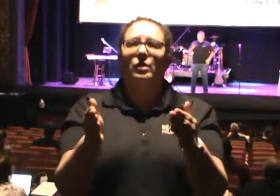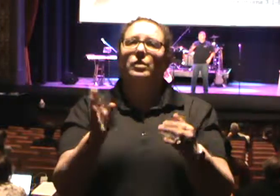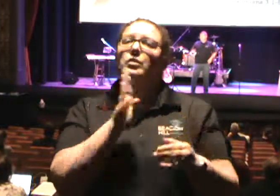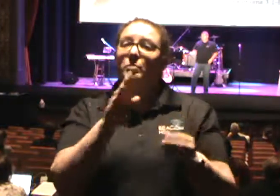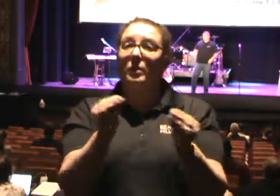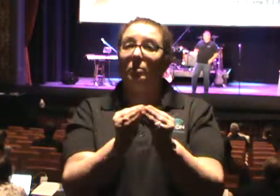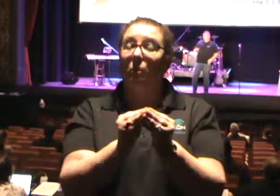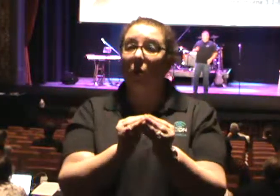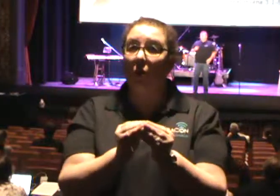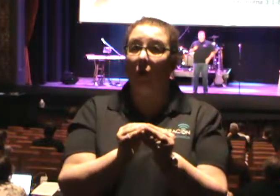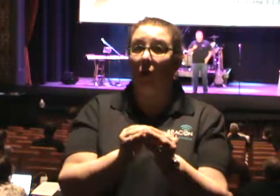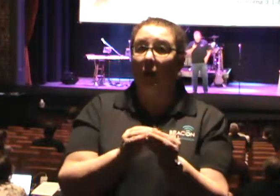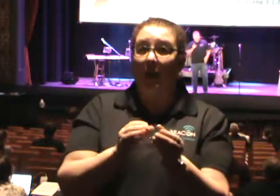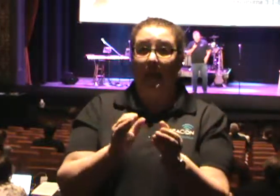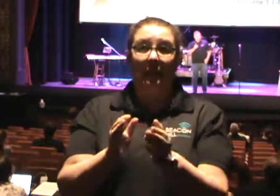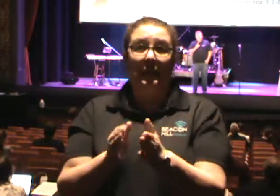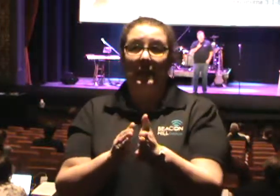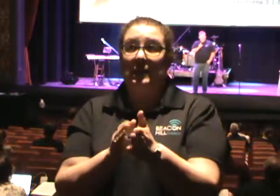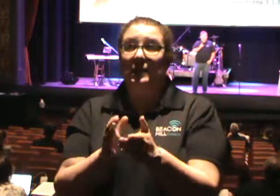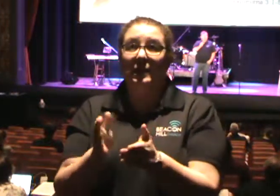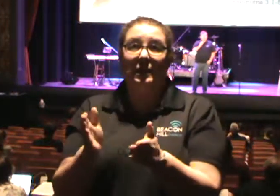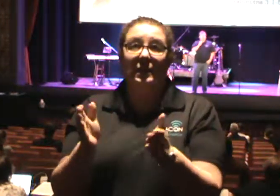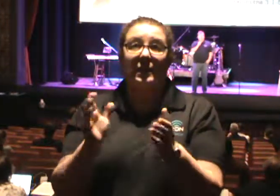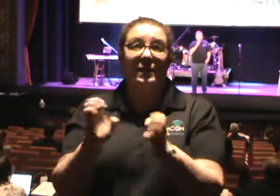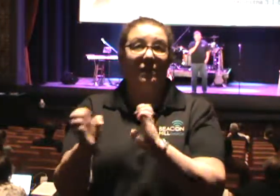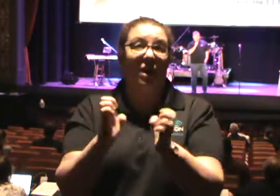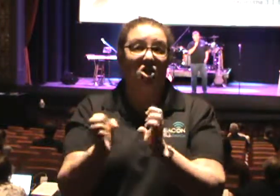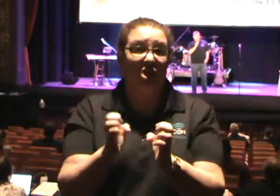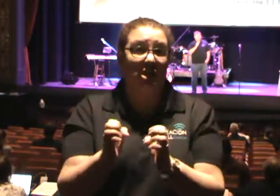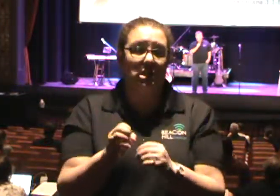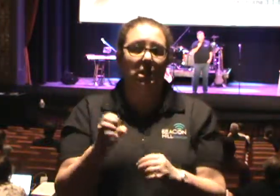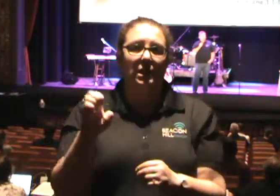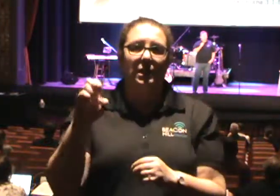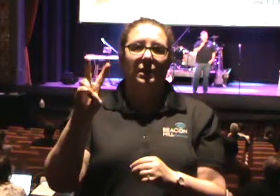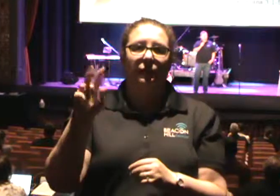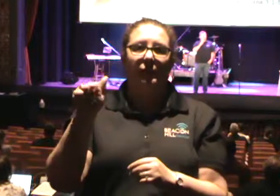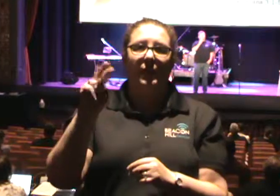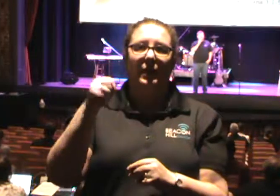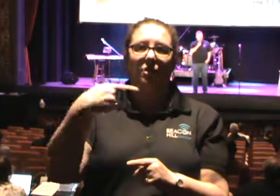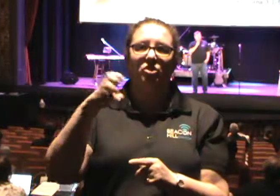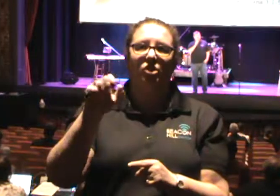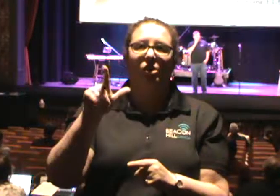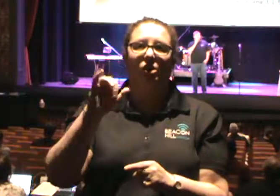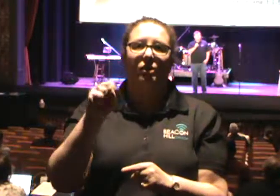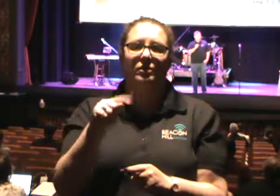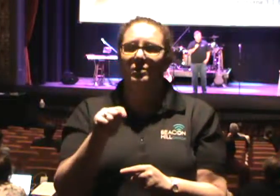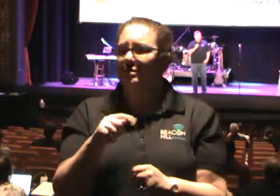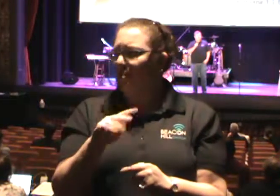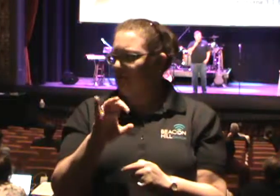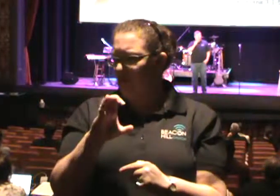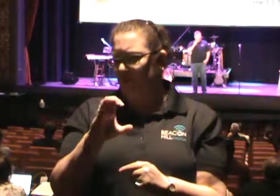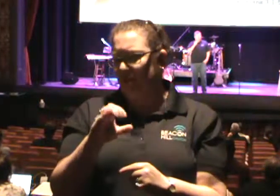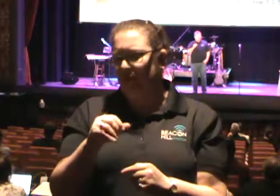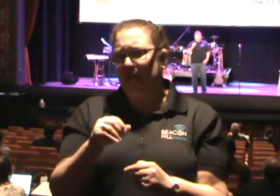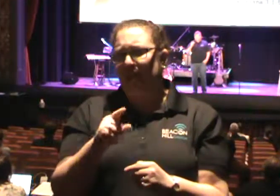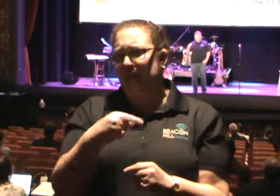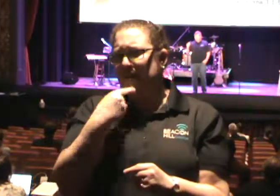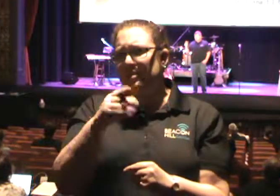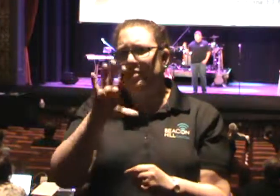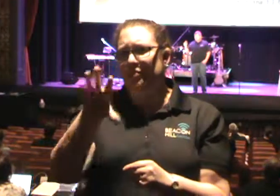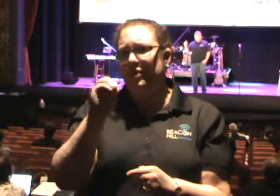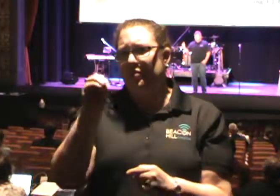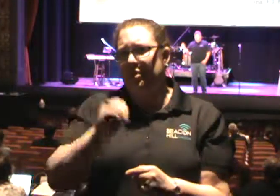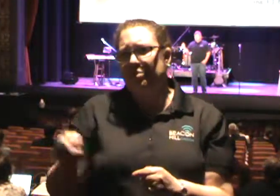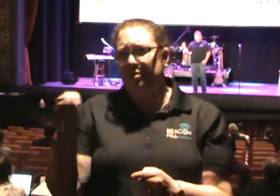us, this is what they said. They said, and I can't remember the exact percentage, but it something like this, that 50% of all